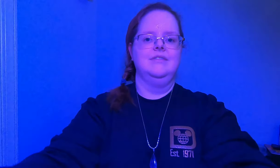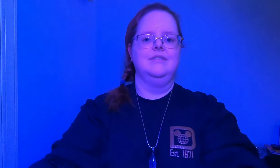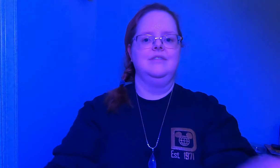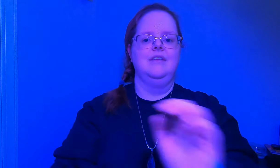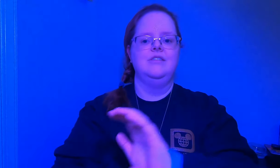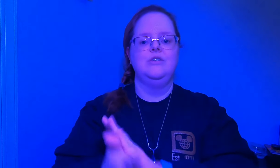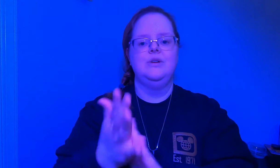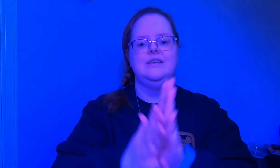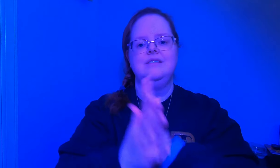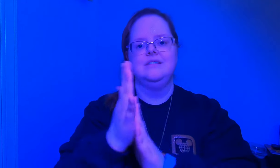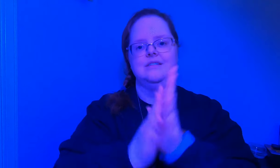and so it is